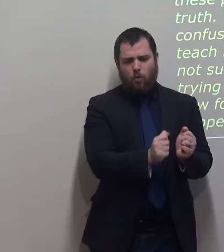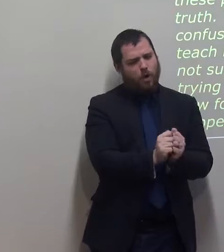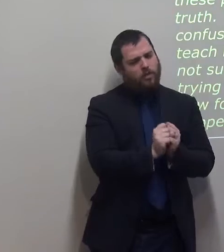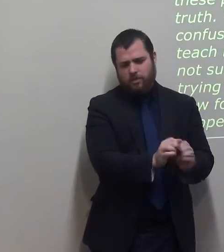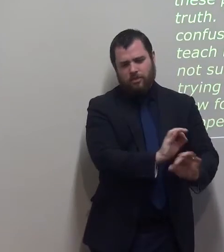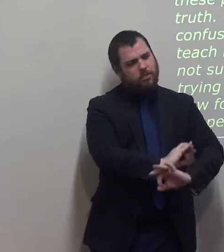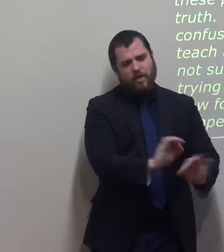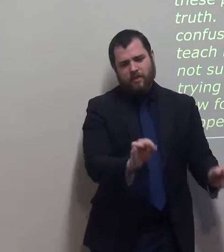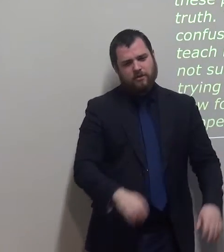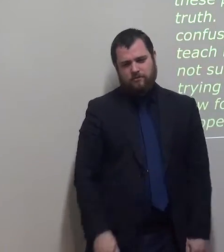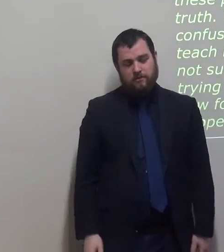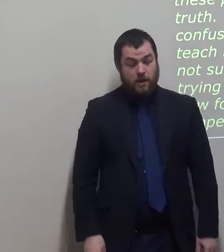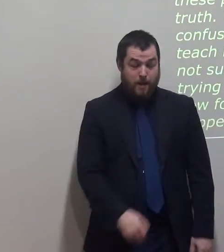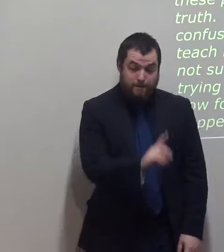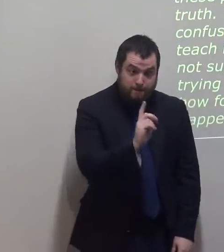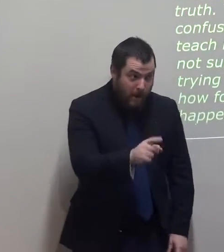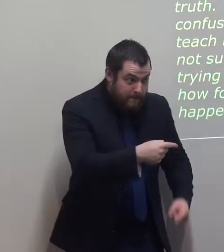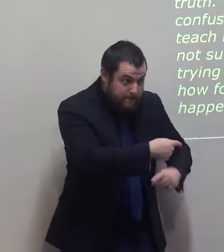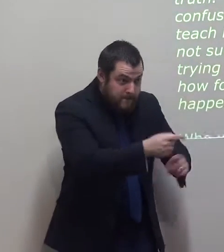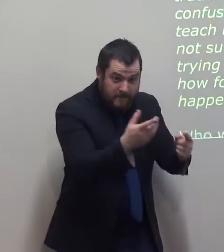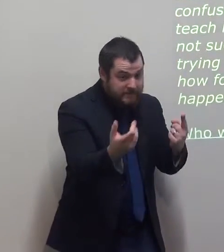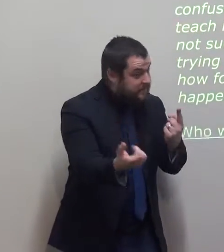but they will not succeed in what they are trying to do.